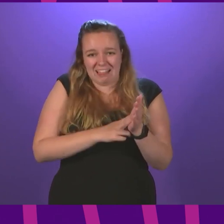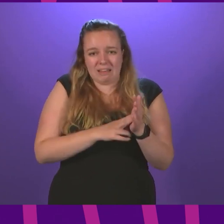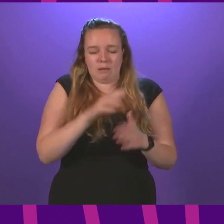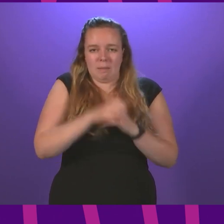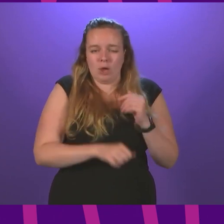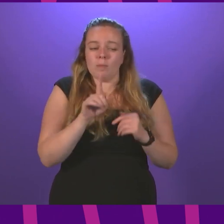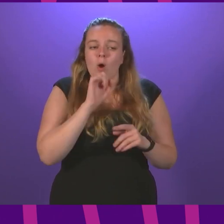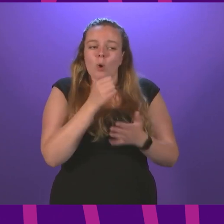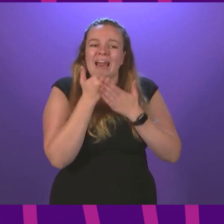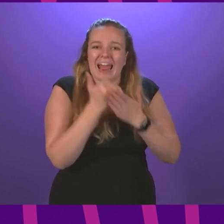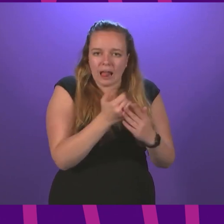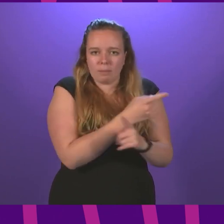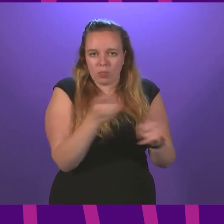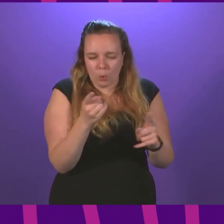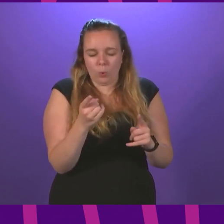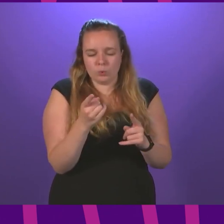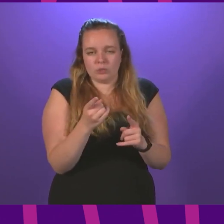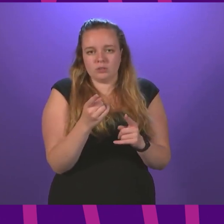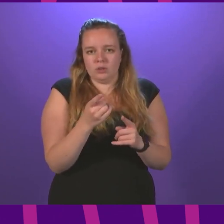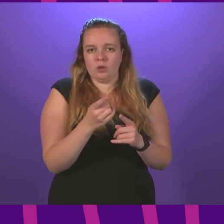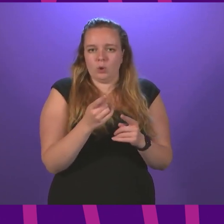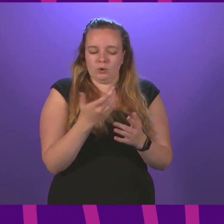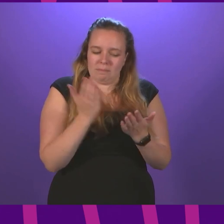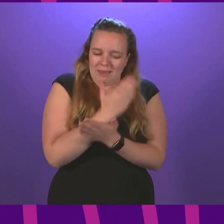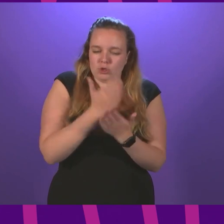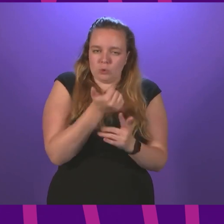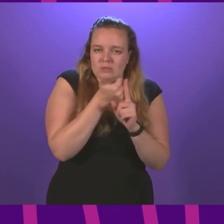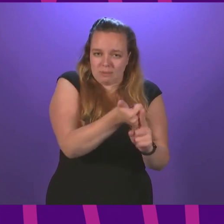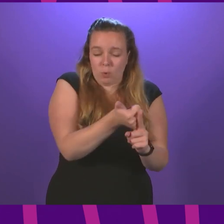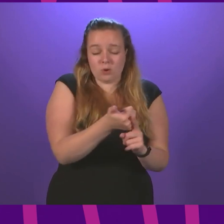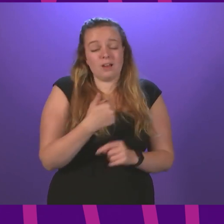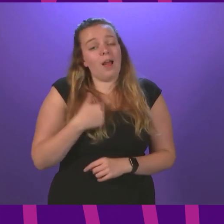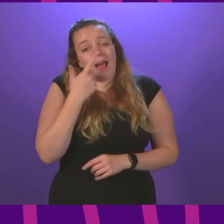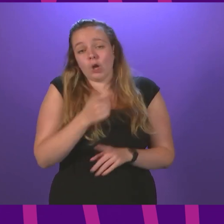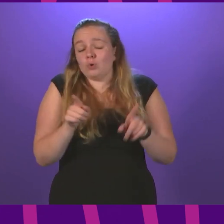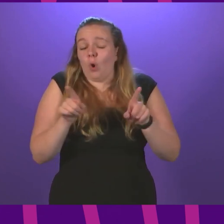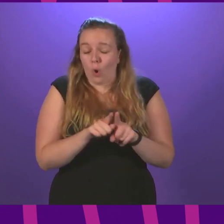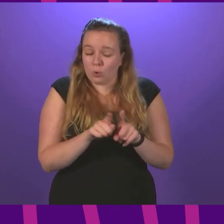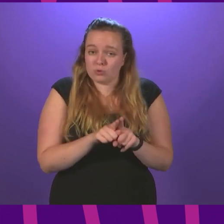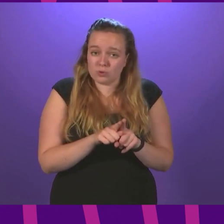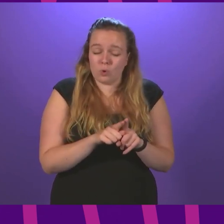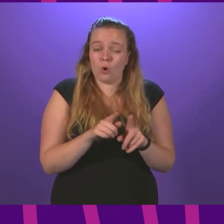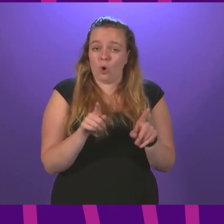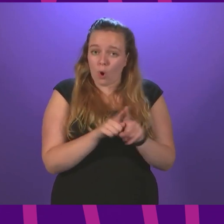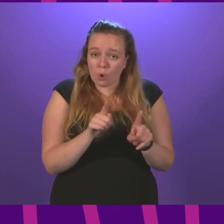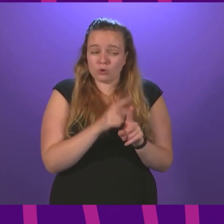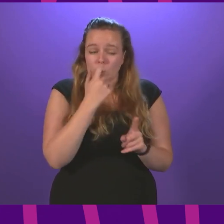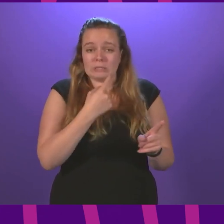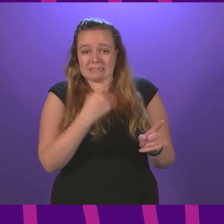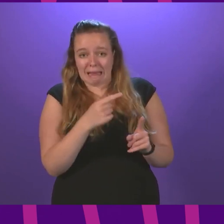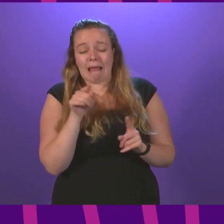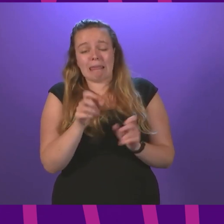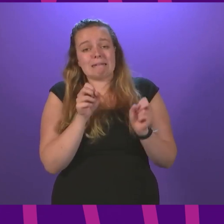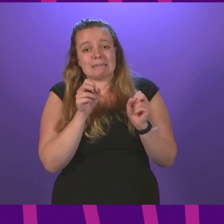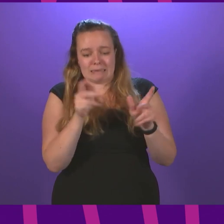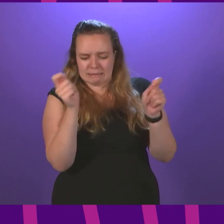help those with the burden of ensuring that they were given support. It could also be argued that the taper system